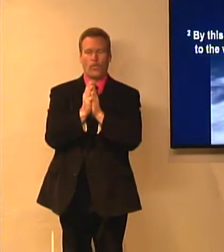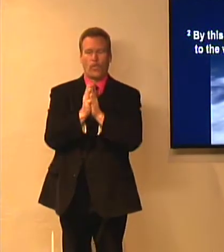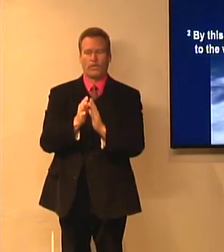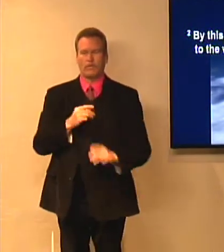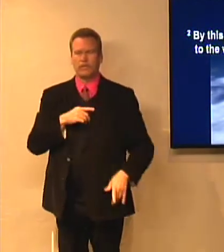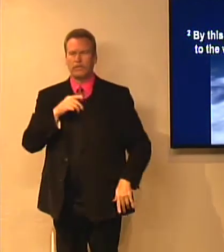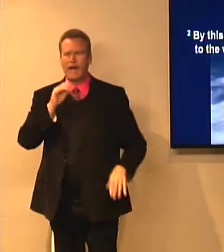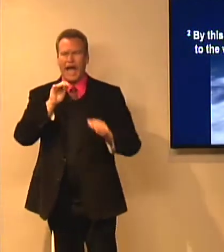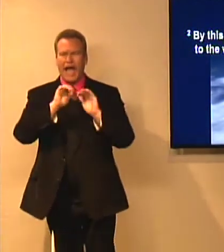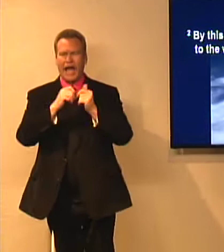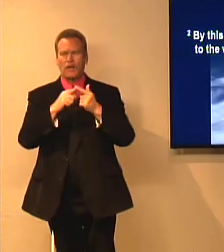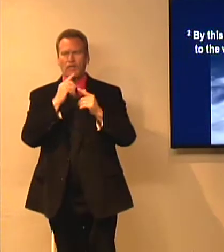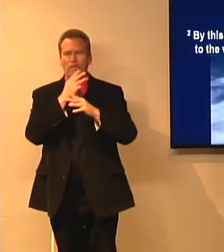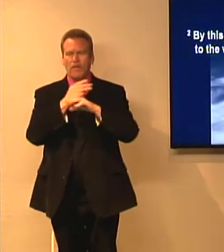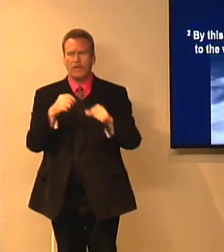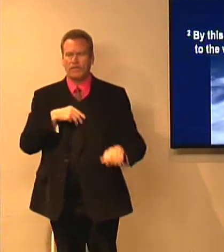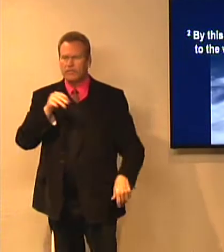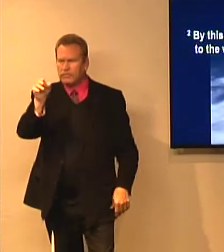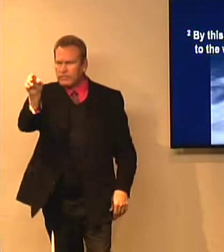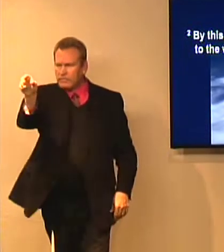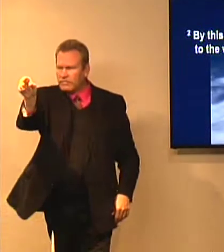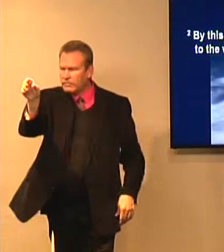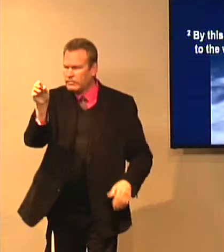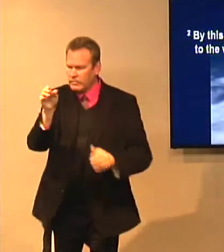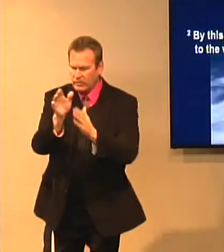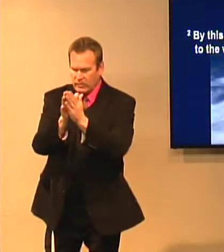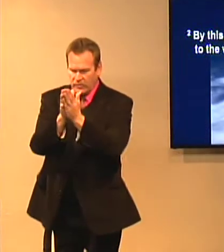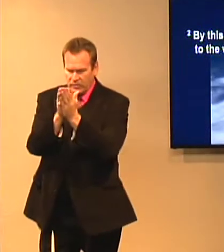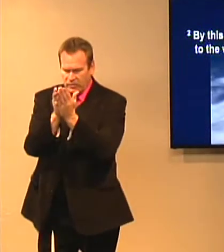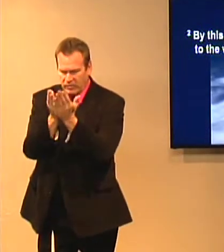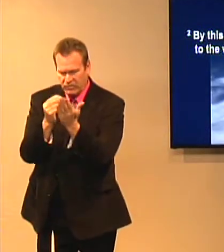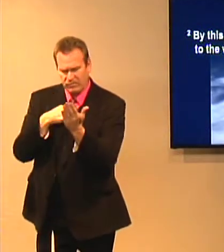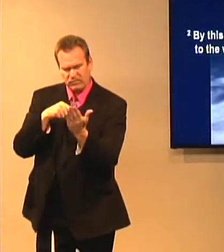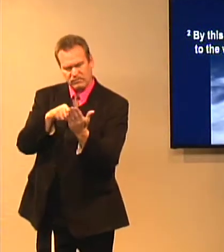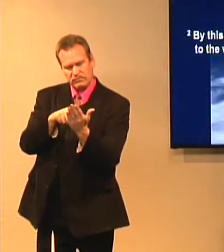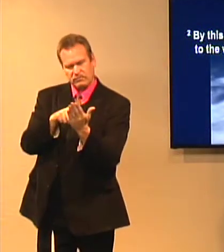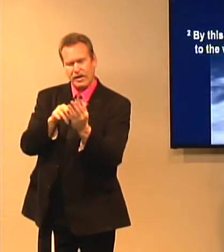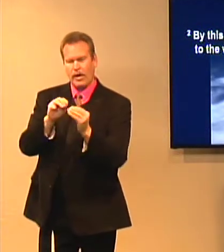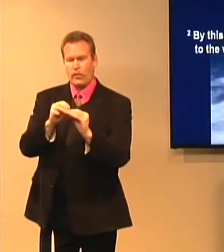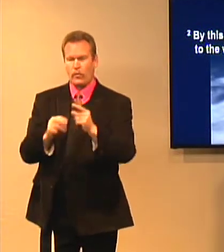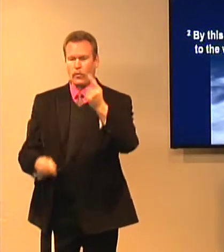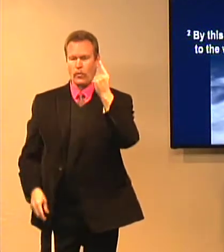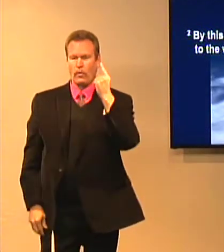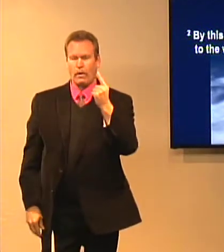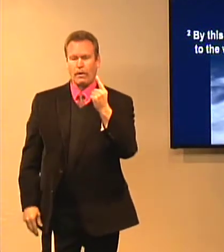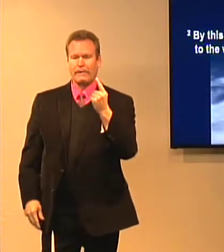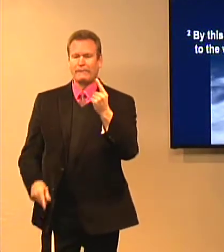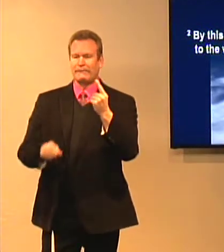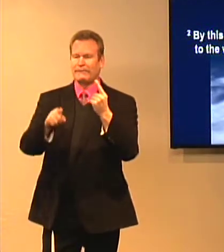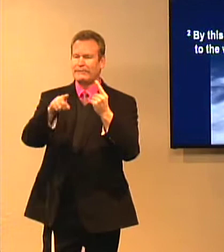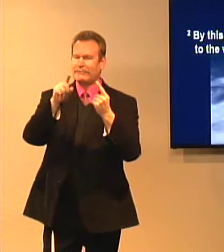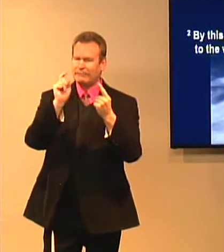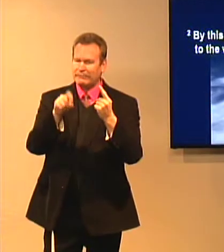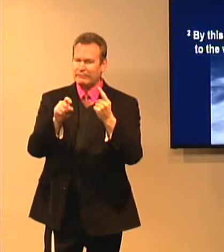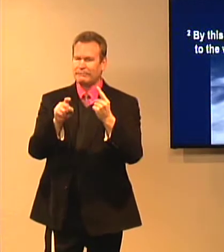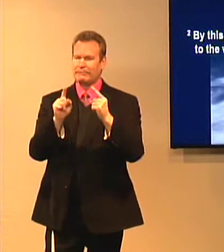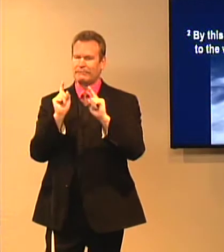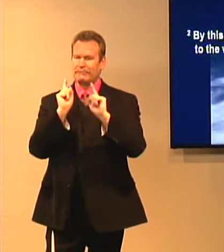I go into a Christian bookstore, and there are different ways where people explain how to be saved. And there's step one. You must